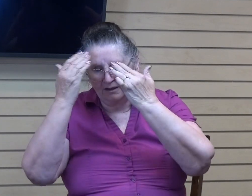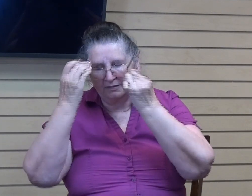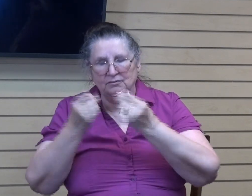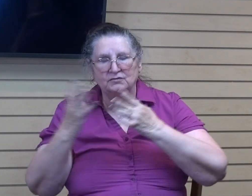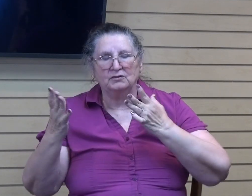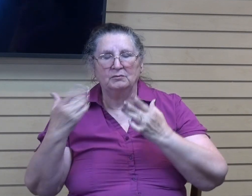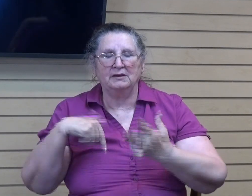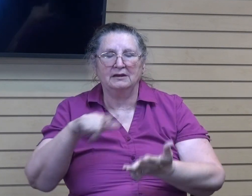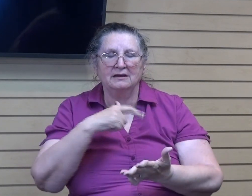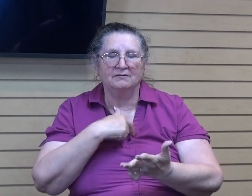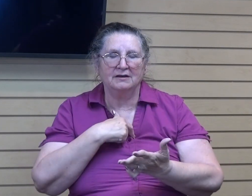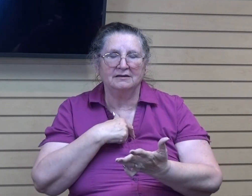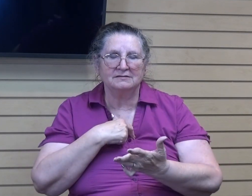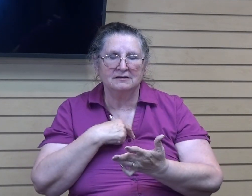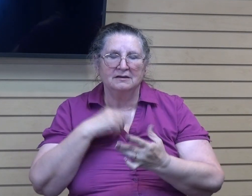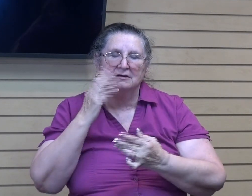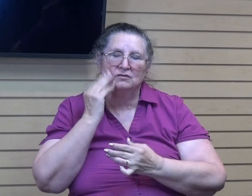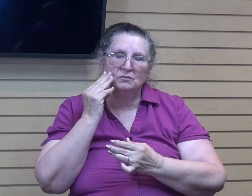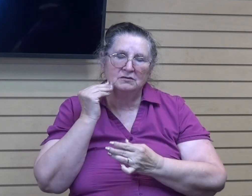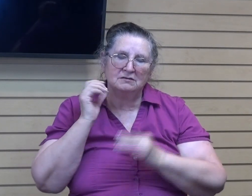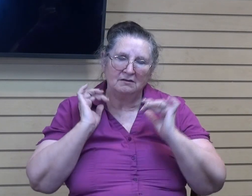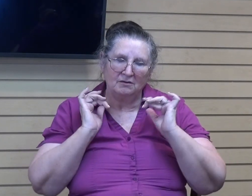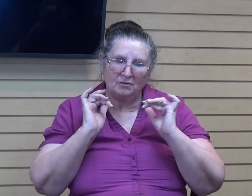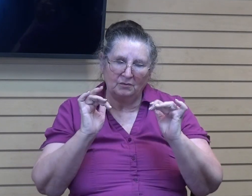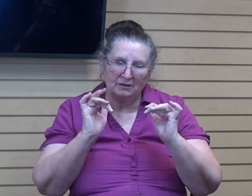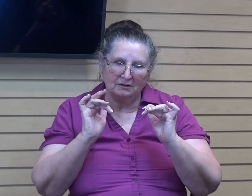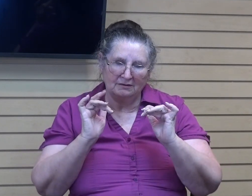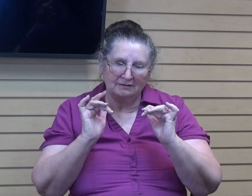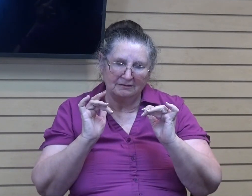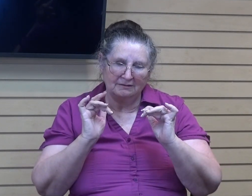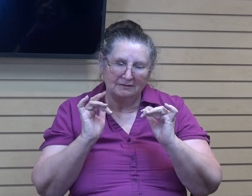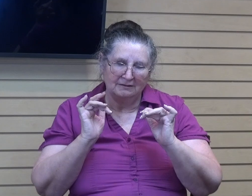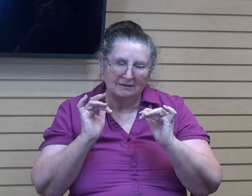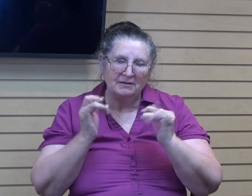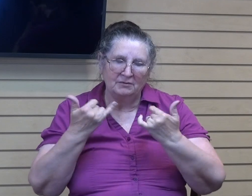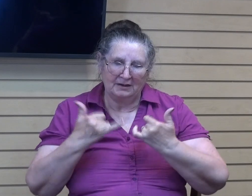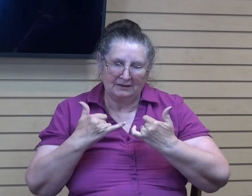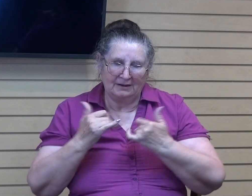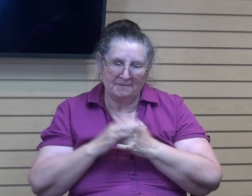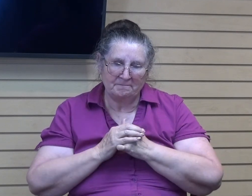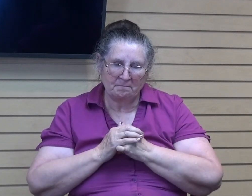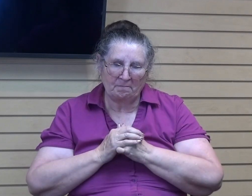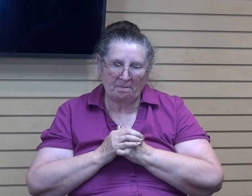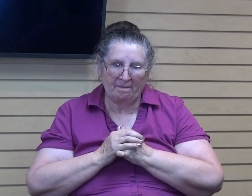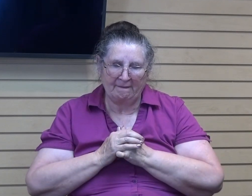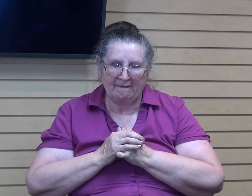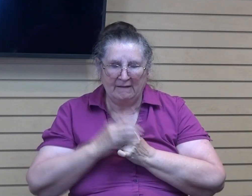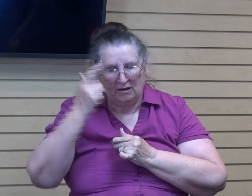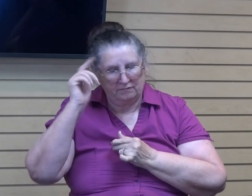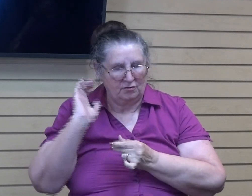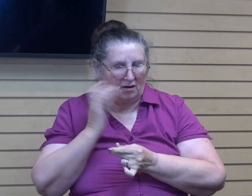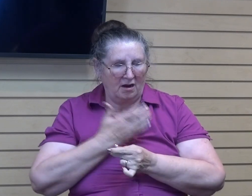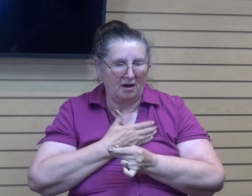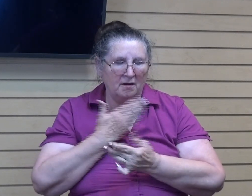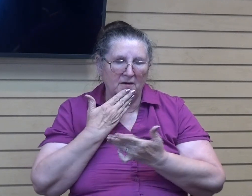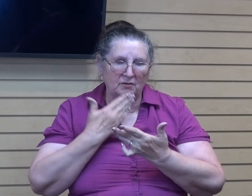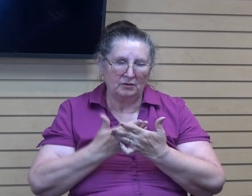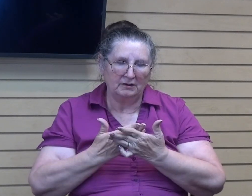are going through a wilderness experience right now, and it is for our good, and there is something that you